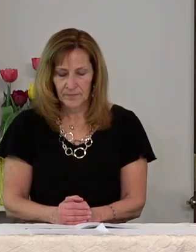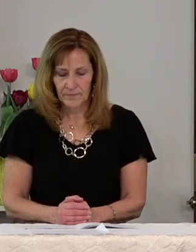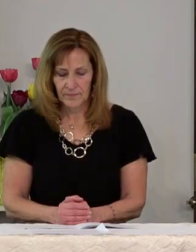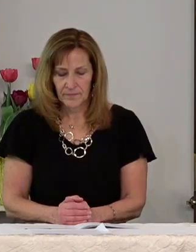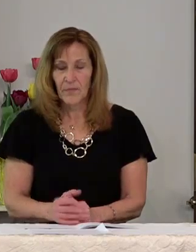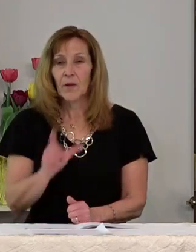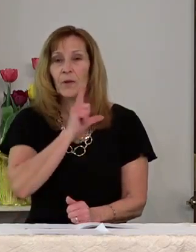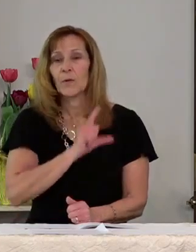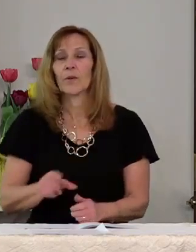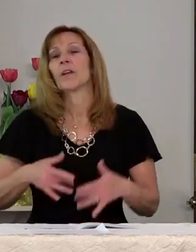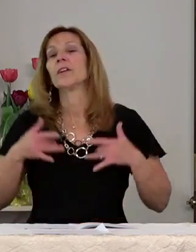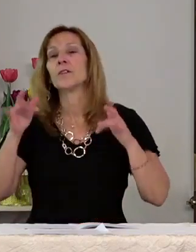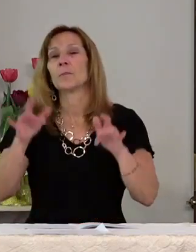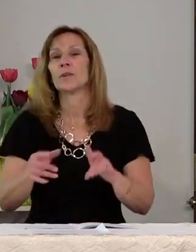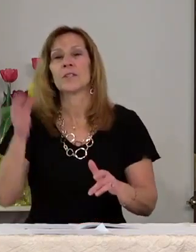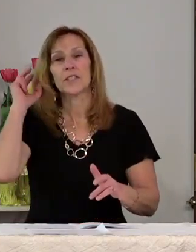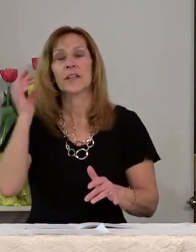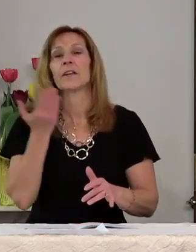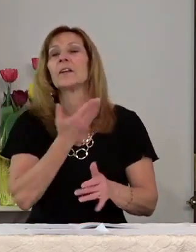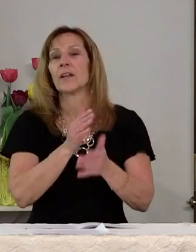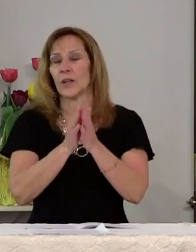lord in your mercy